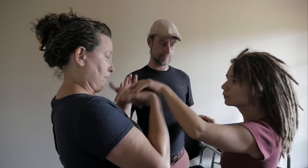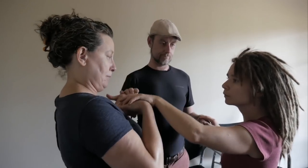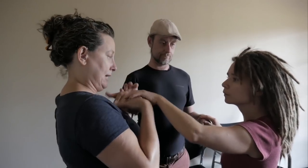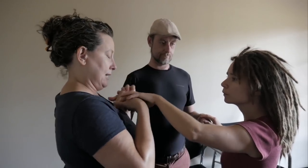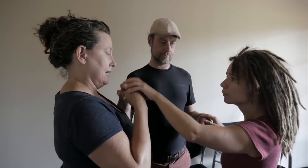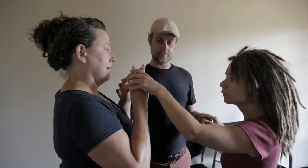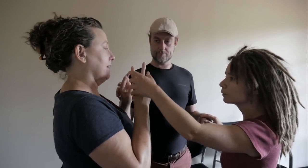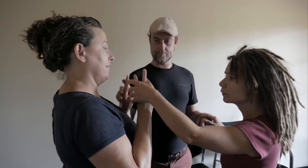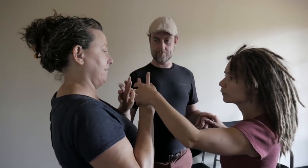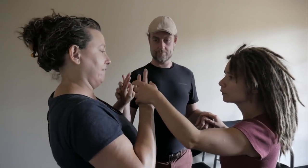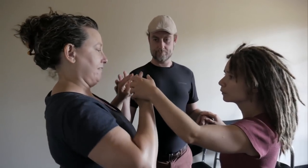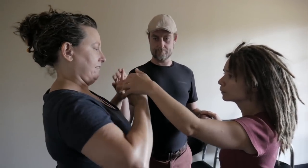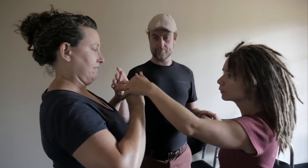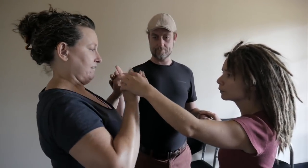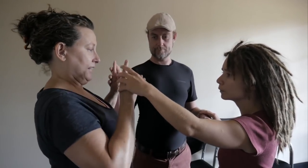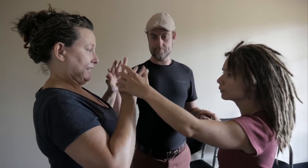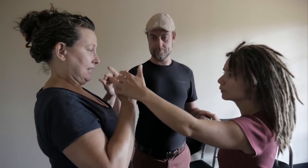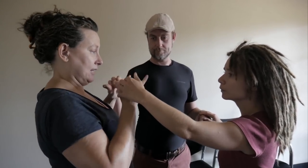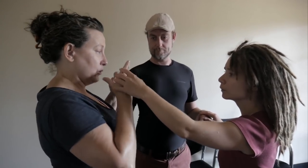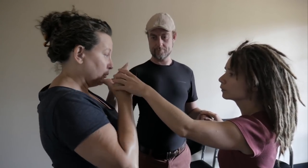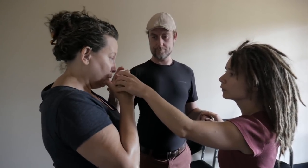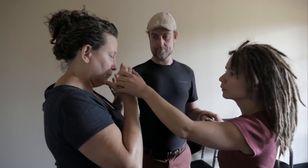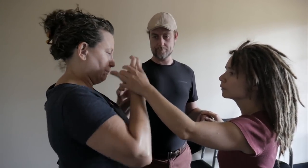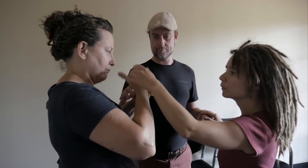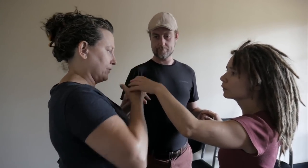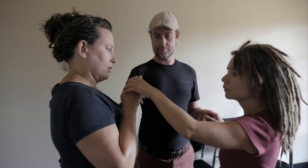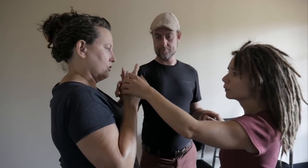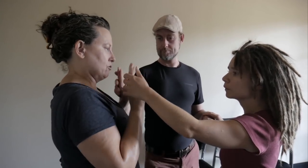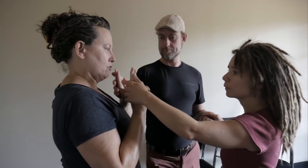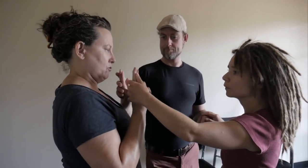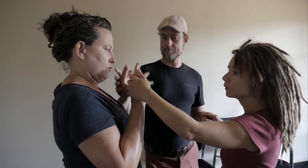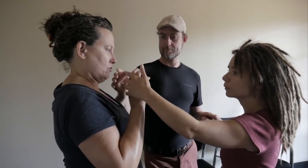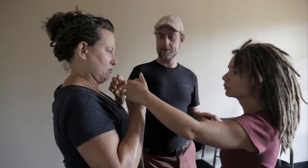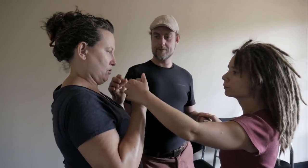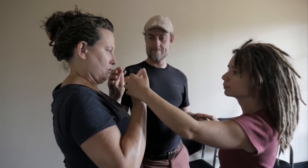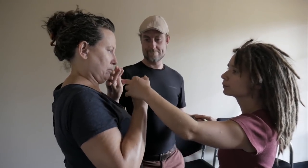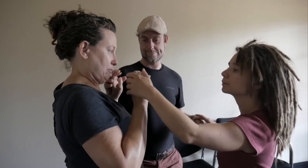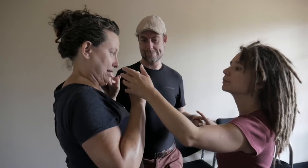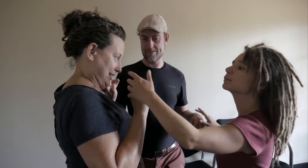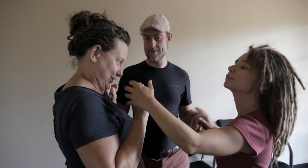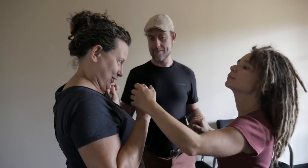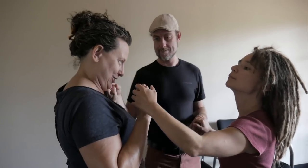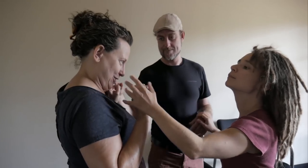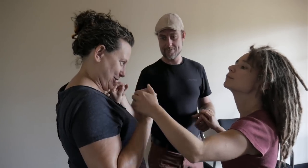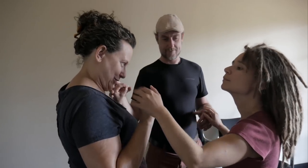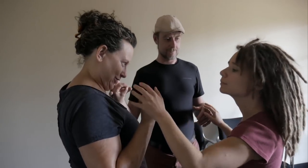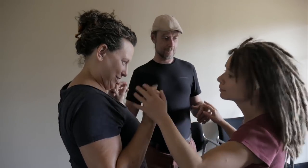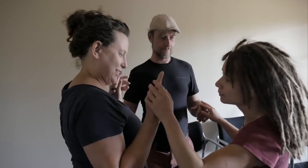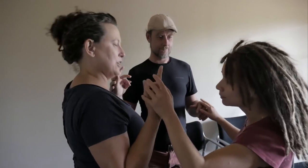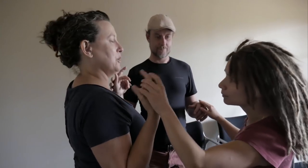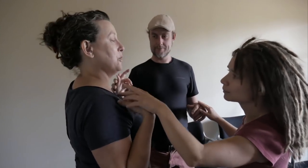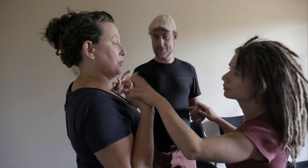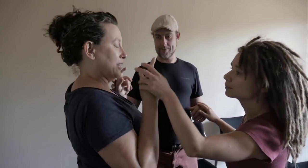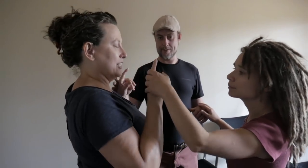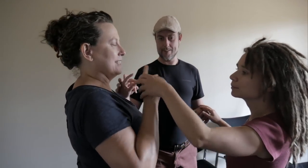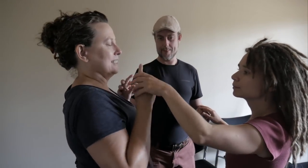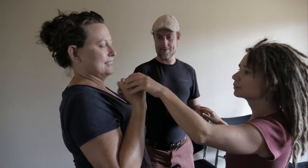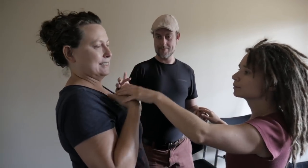To structure the play, the group adopted a conveyor belt model developed by John Lee Clark. In this approach,